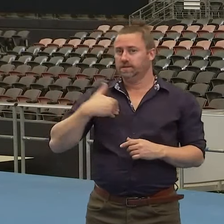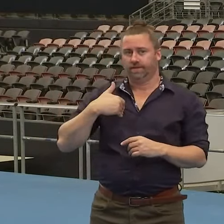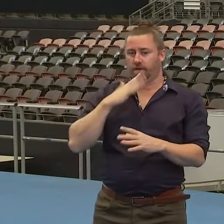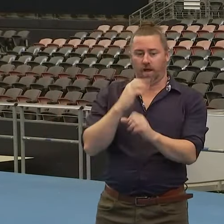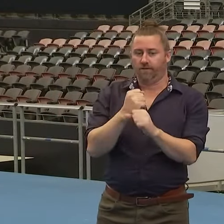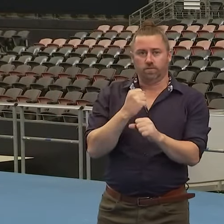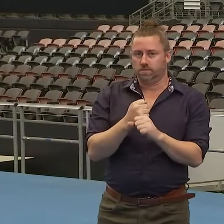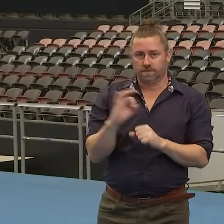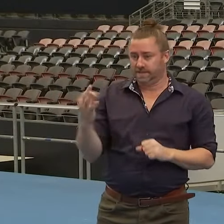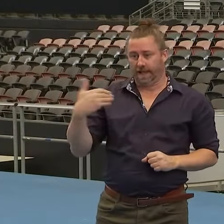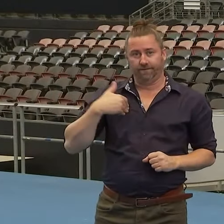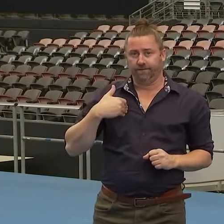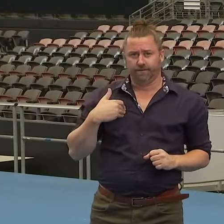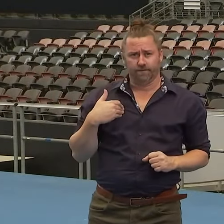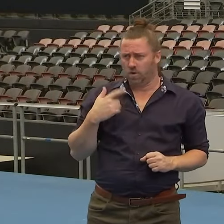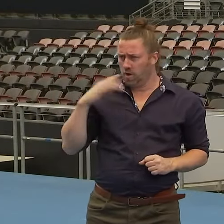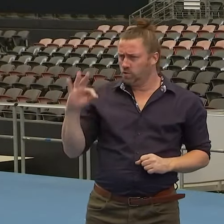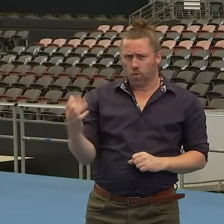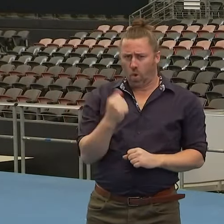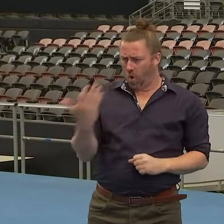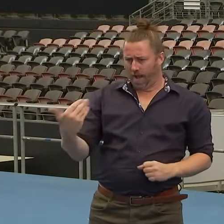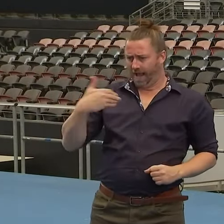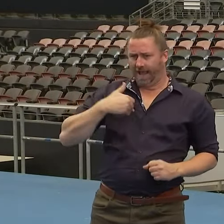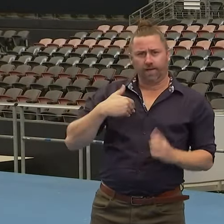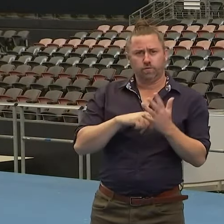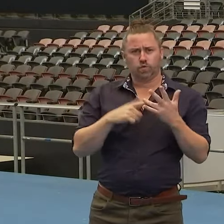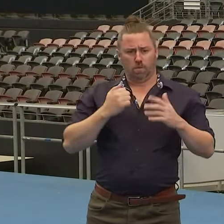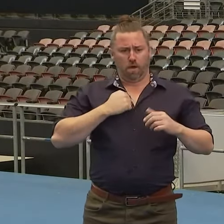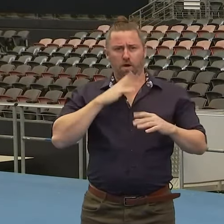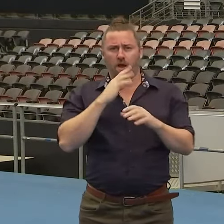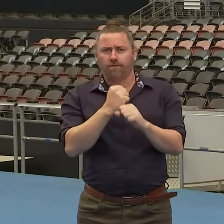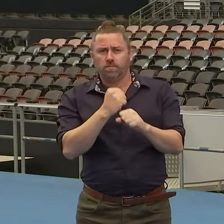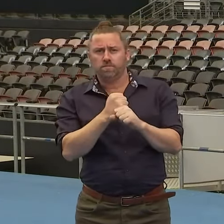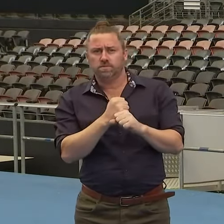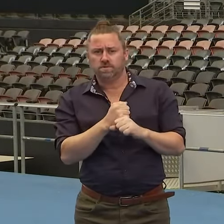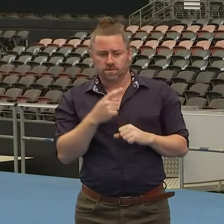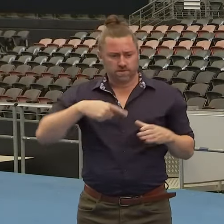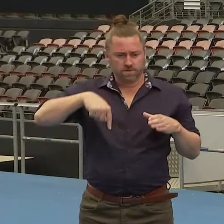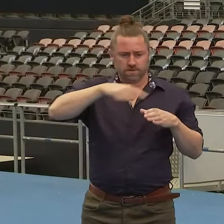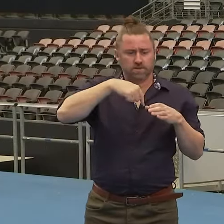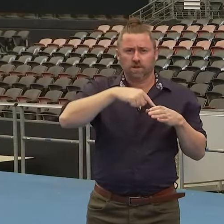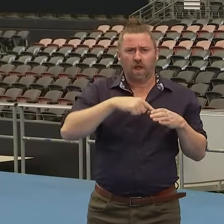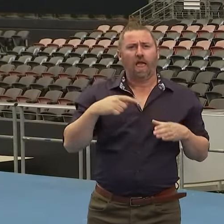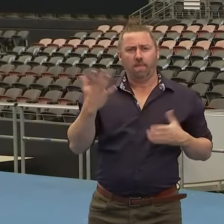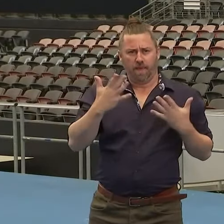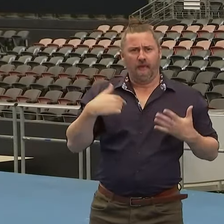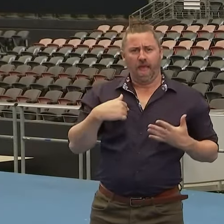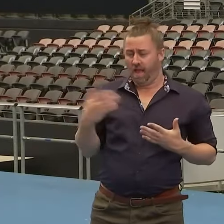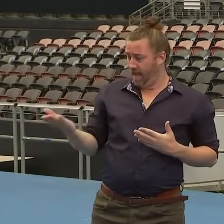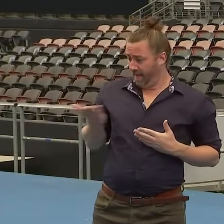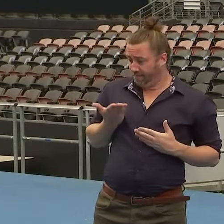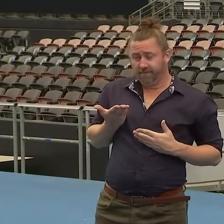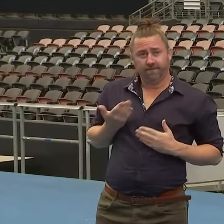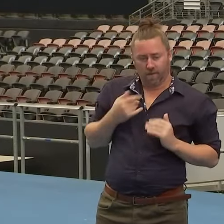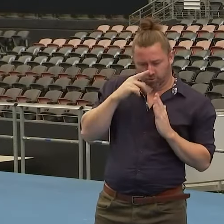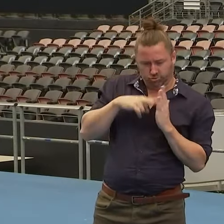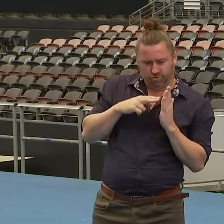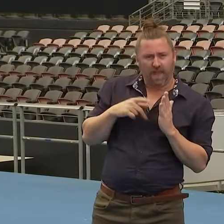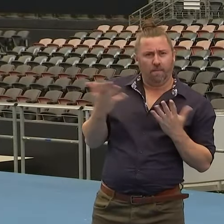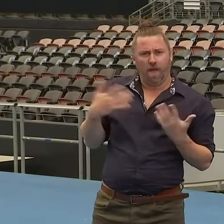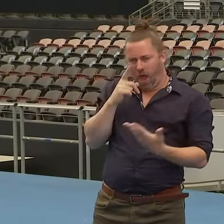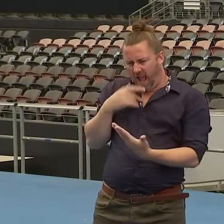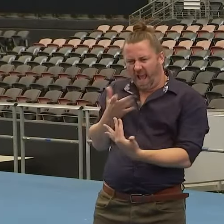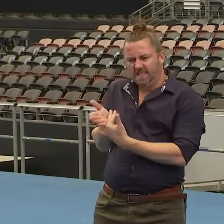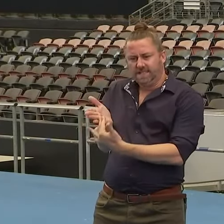provided to Cabinet, nor should it be provided to Cabinet. That would have been amounted to interference. Let me be very clear here,